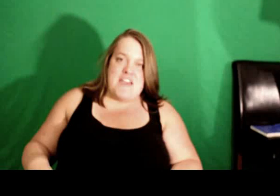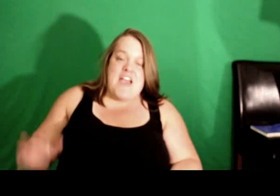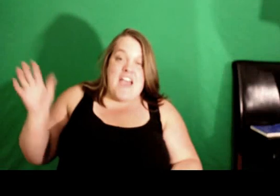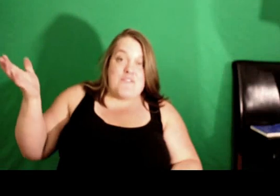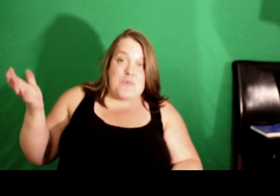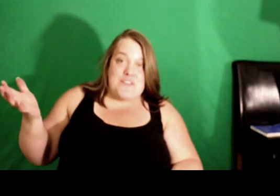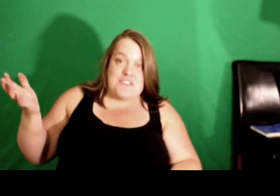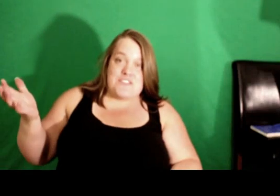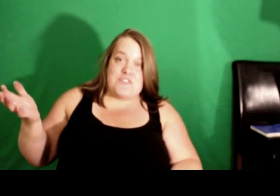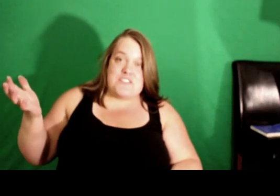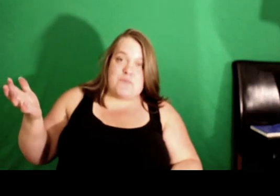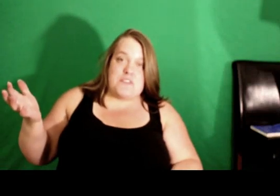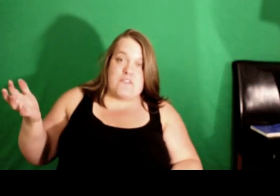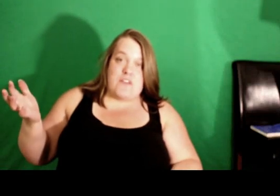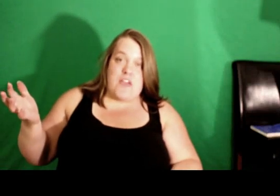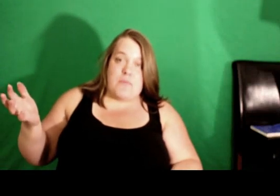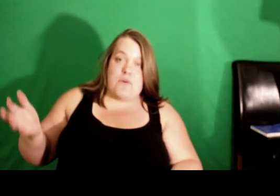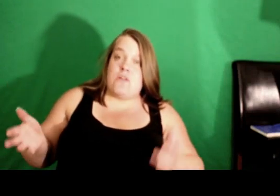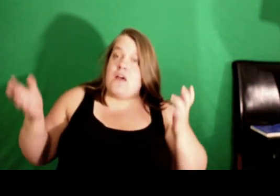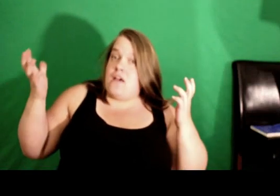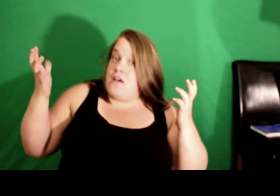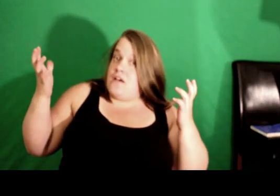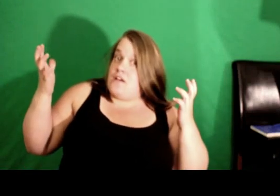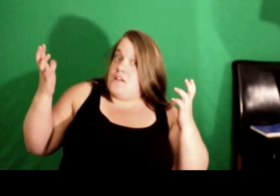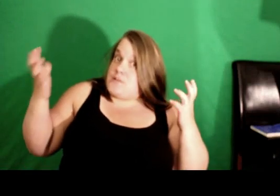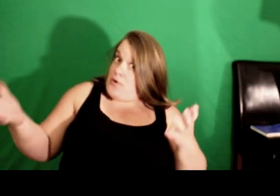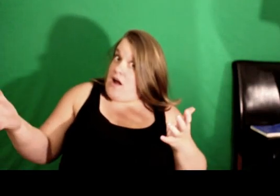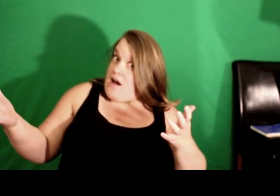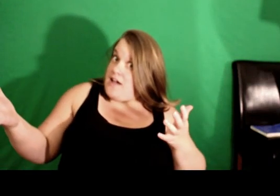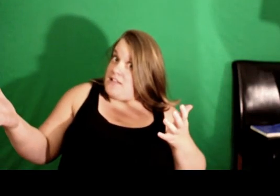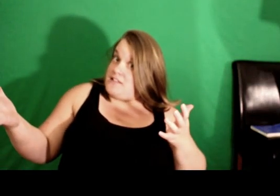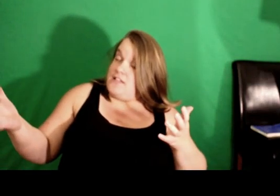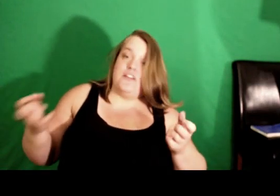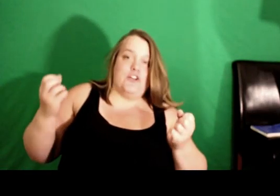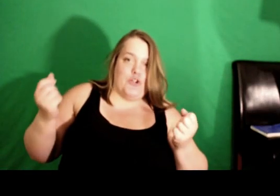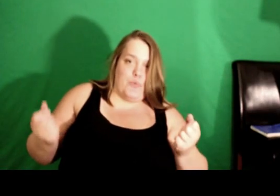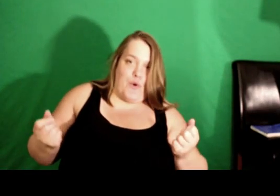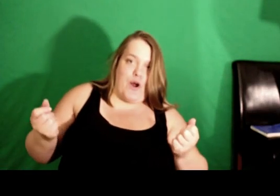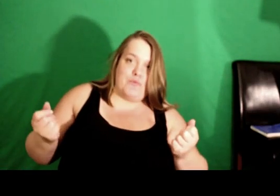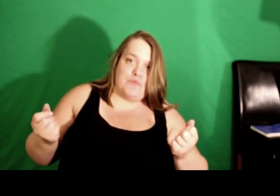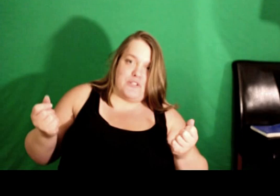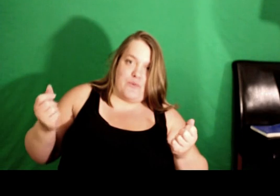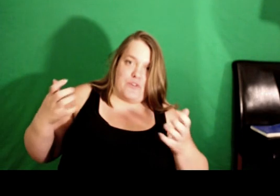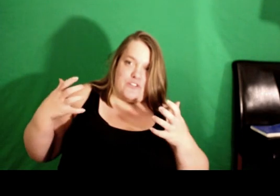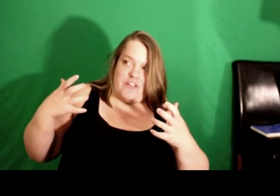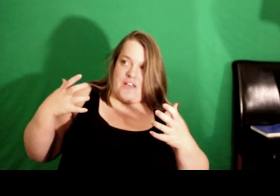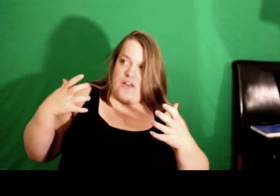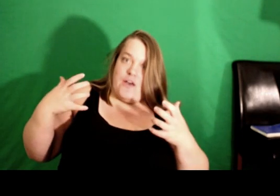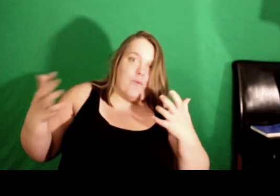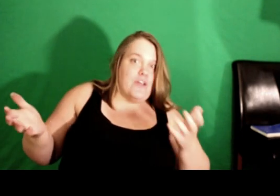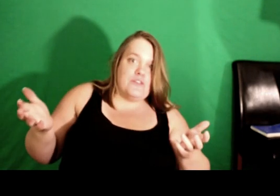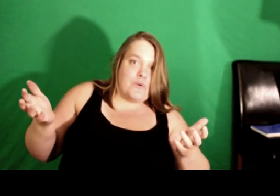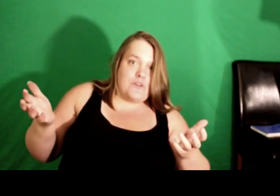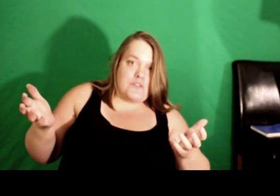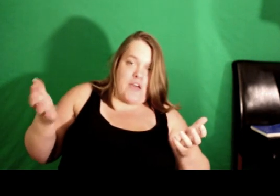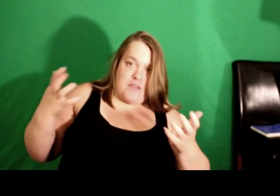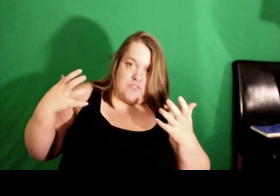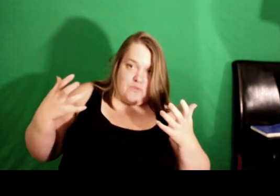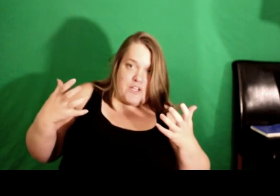Hey everyone, this is Kristin with Living Able. Surprise! You're probably wondering what in the world I am doing,